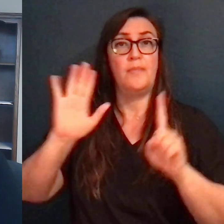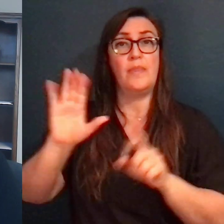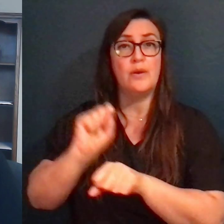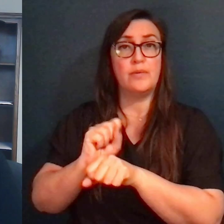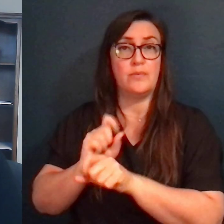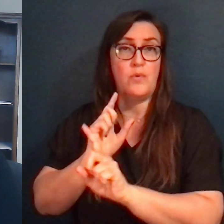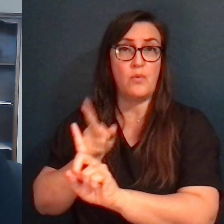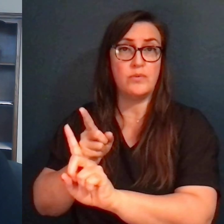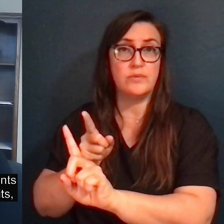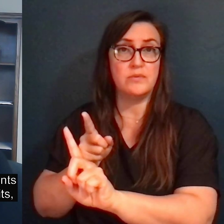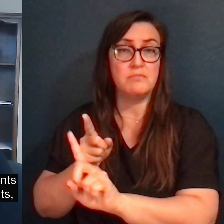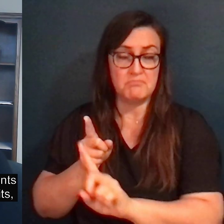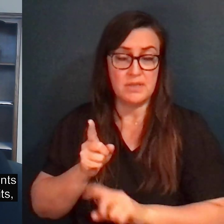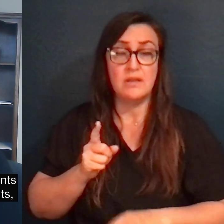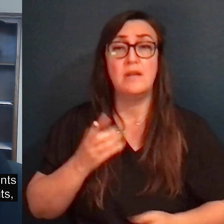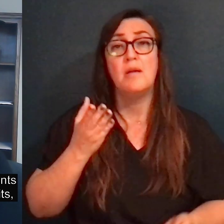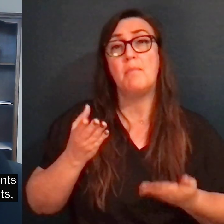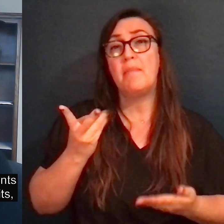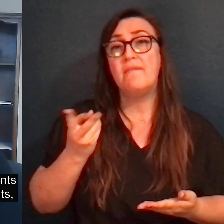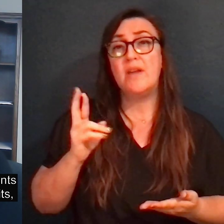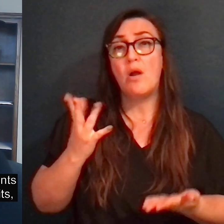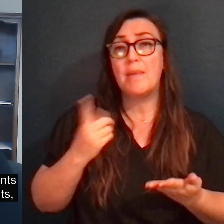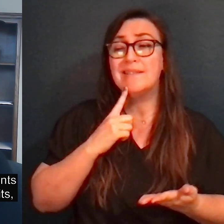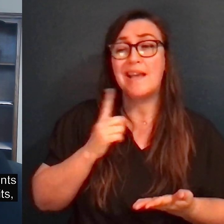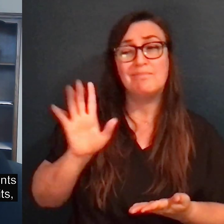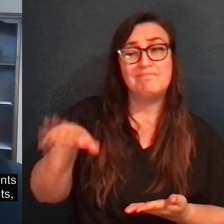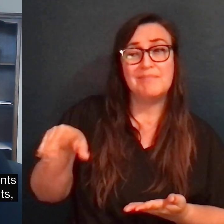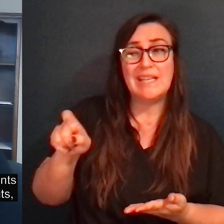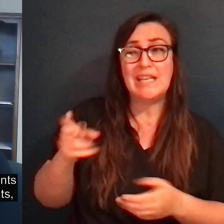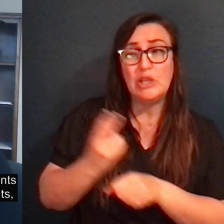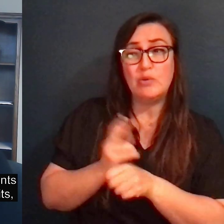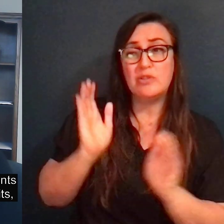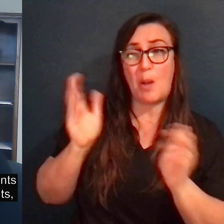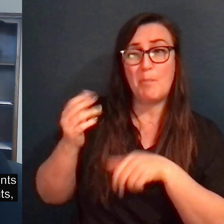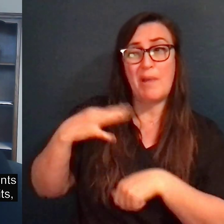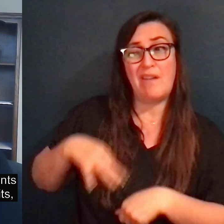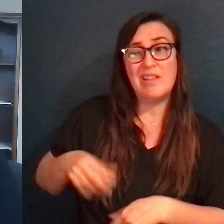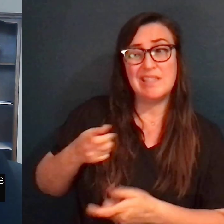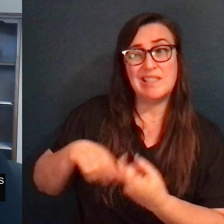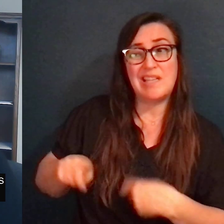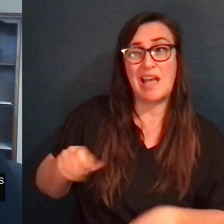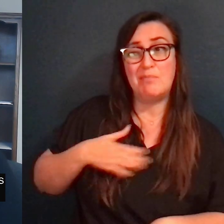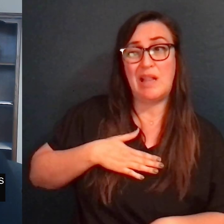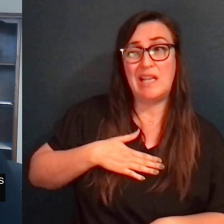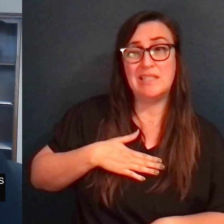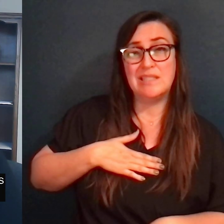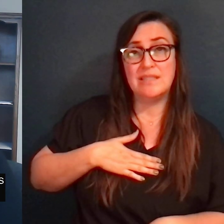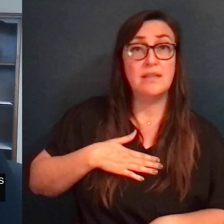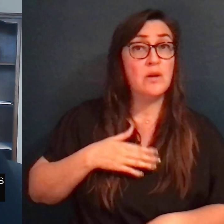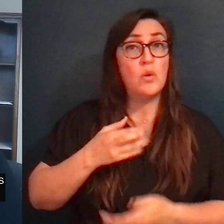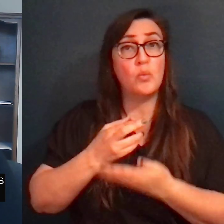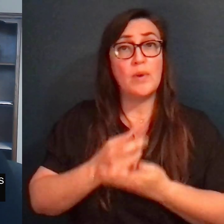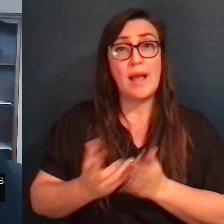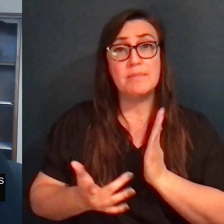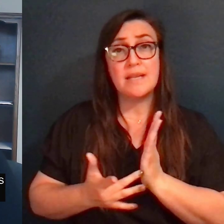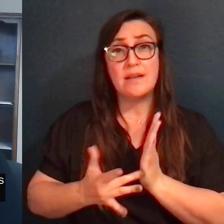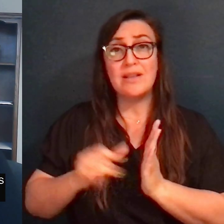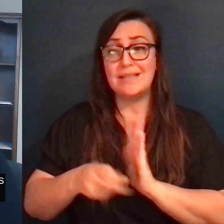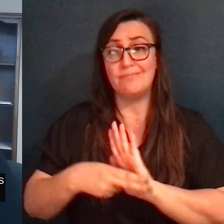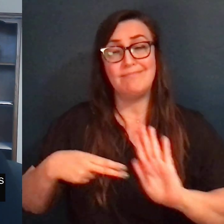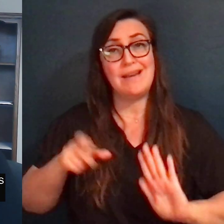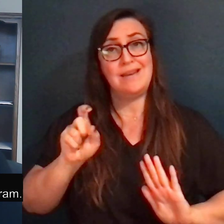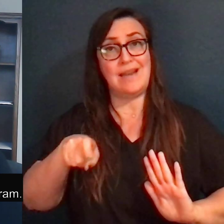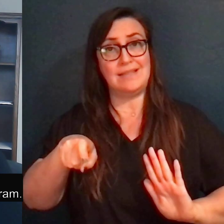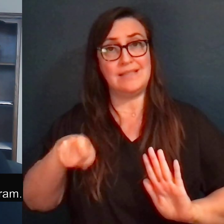employment goal. Although VR may ask clients to use comparable benefits, rehabilitation technology is considered